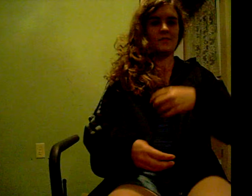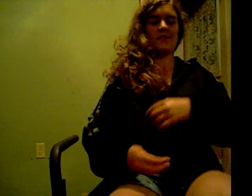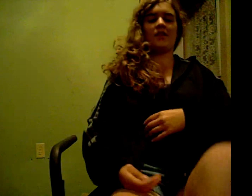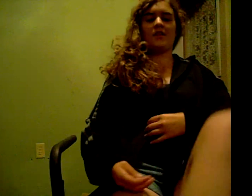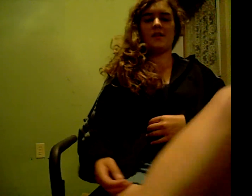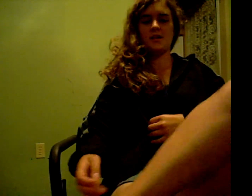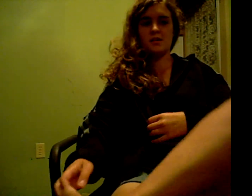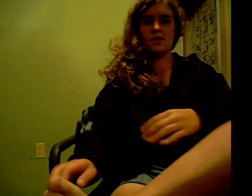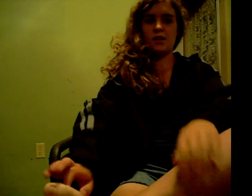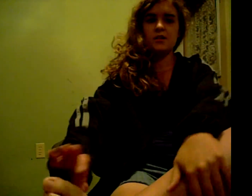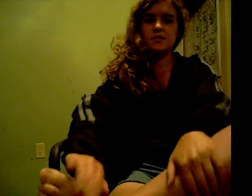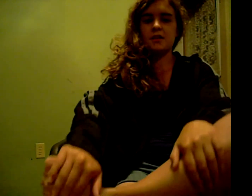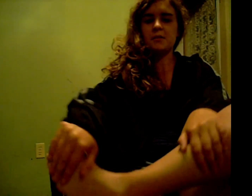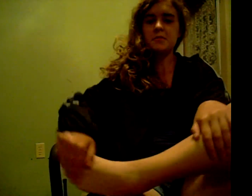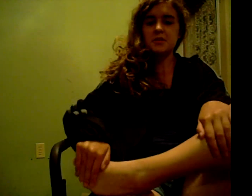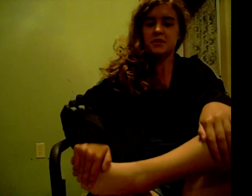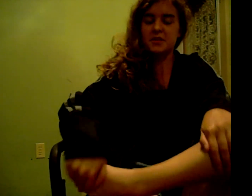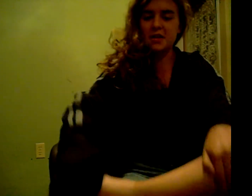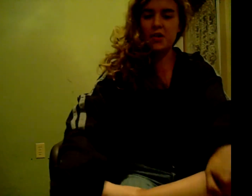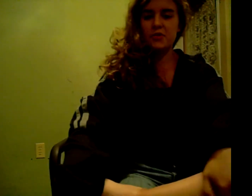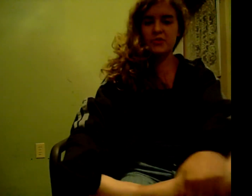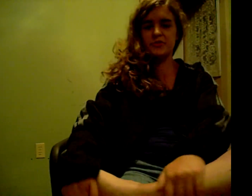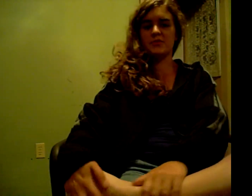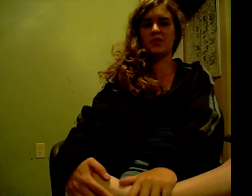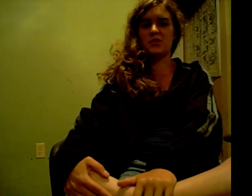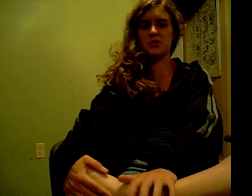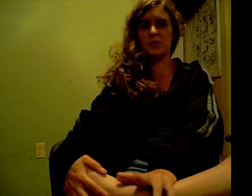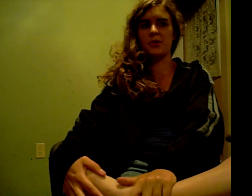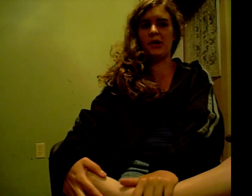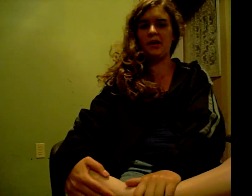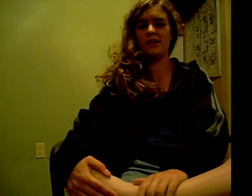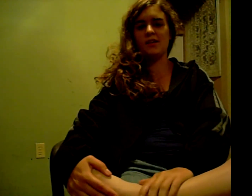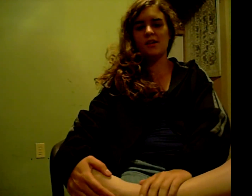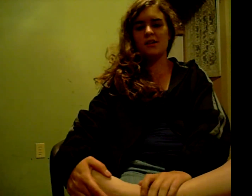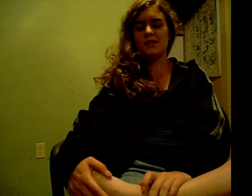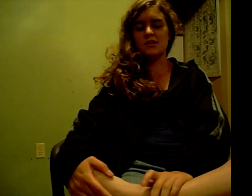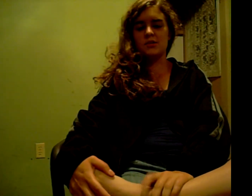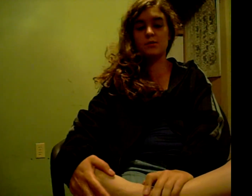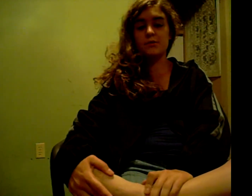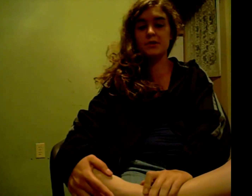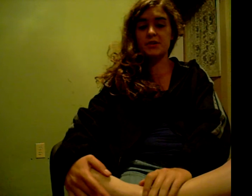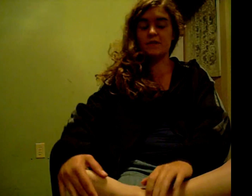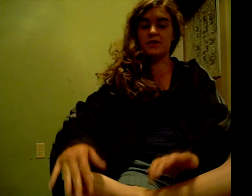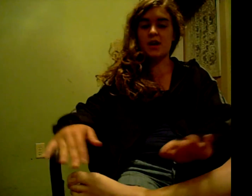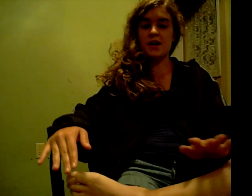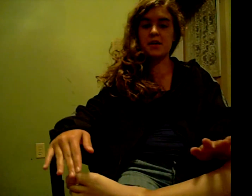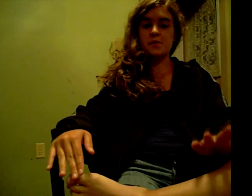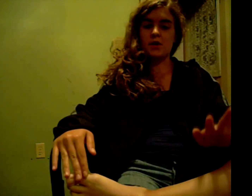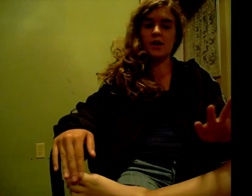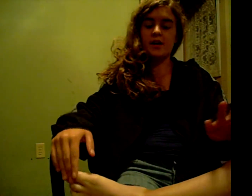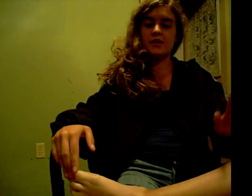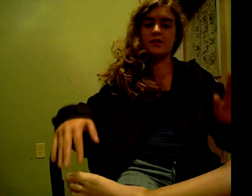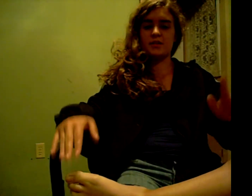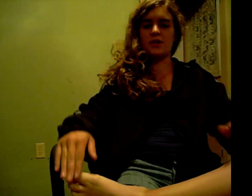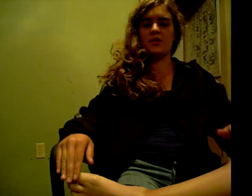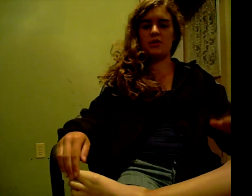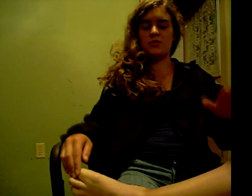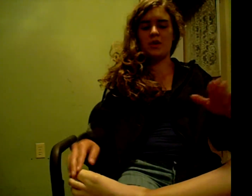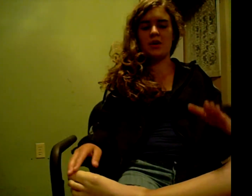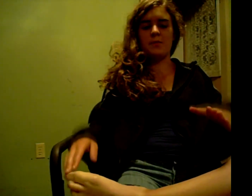Hey guys, I'm gonna tell you a story. The story of a time when I decided to try and